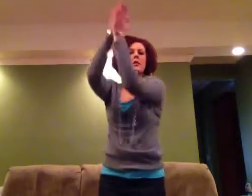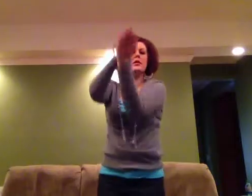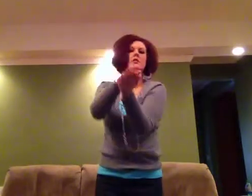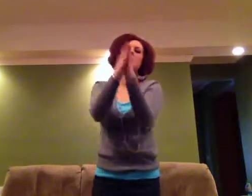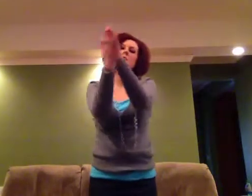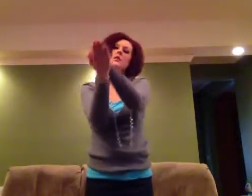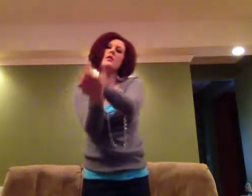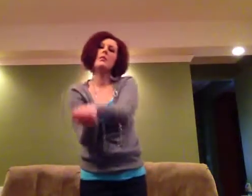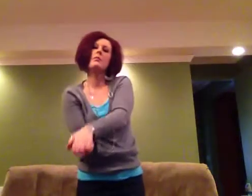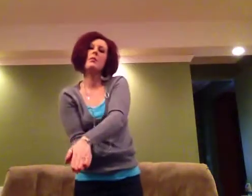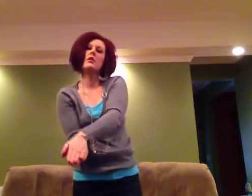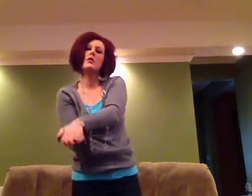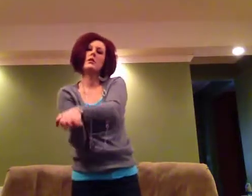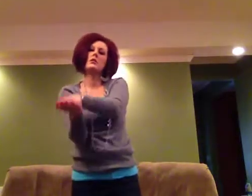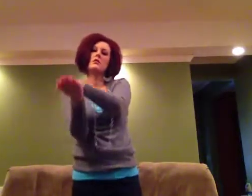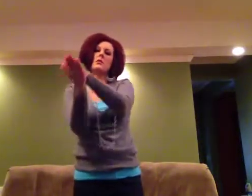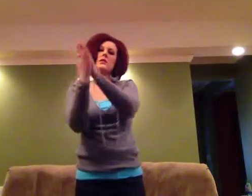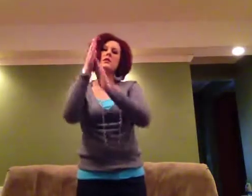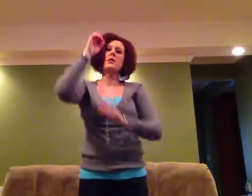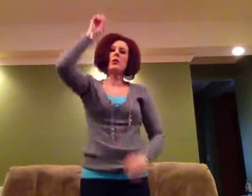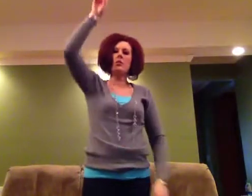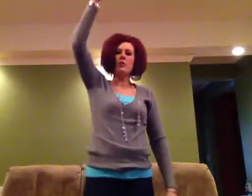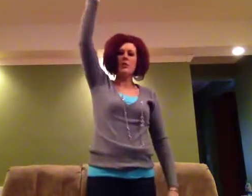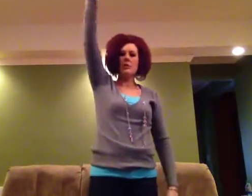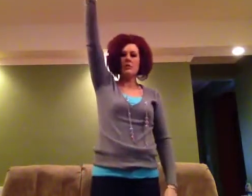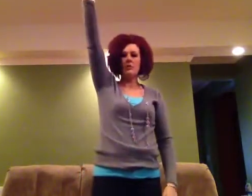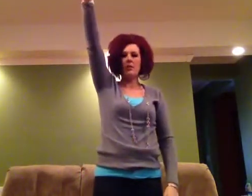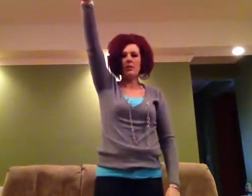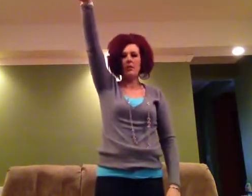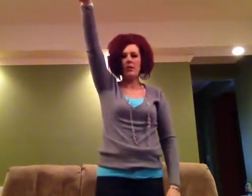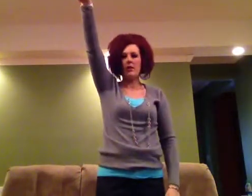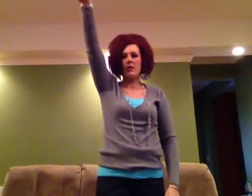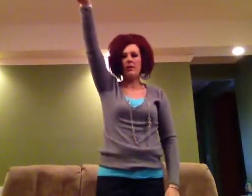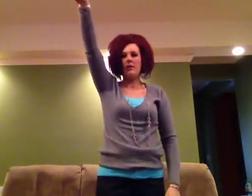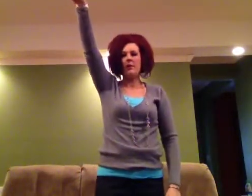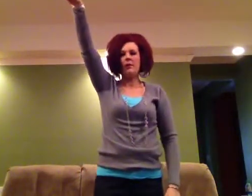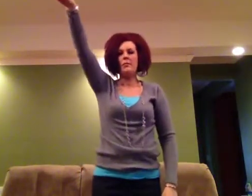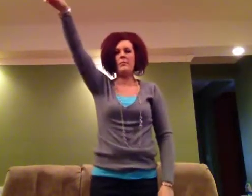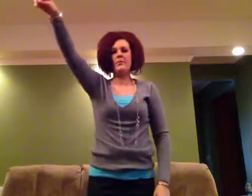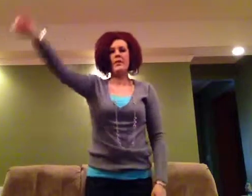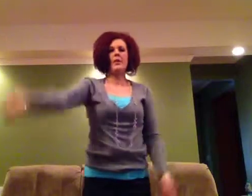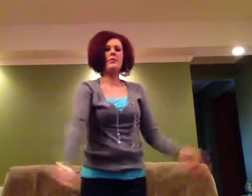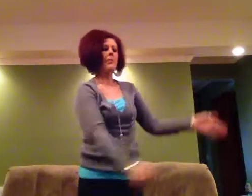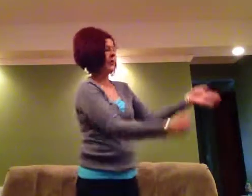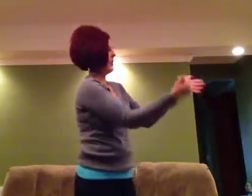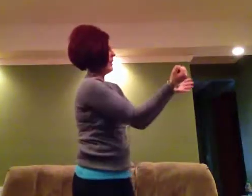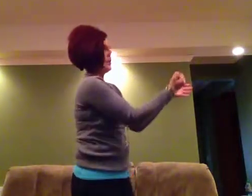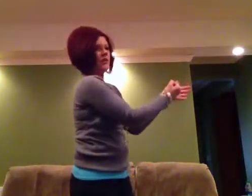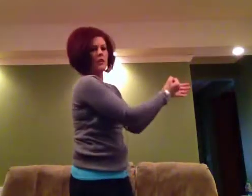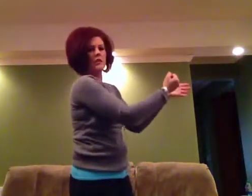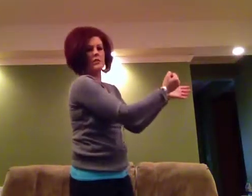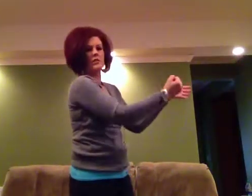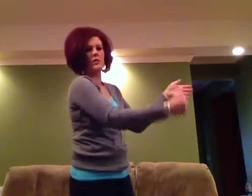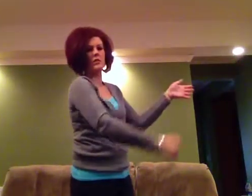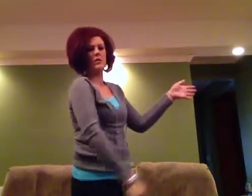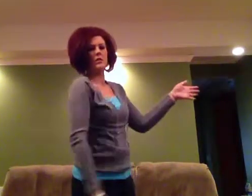by his wounds,